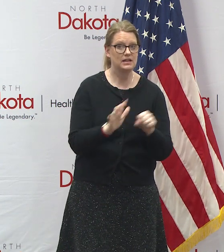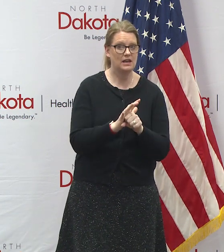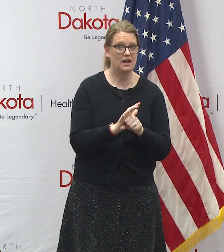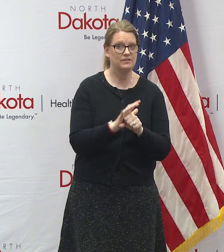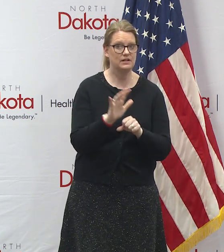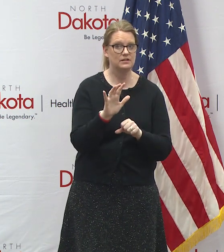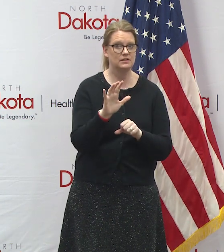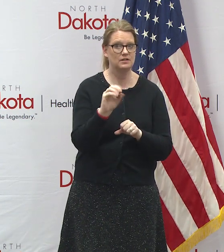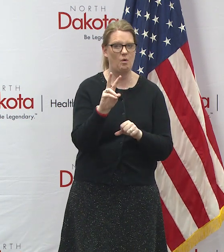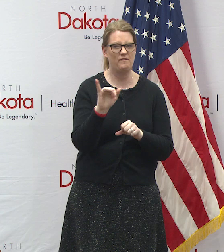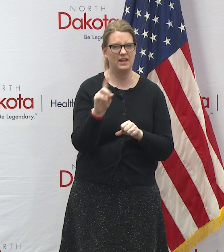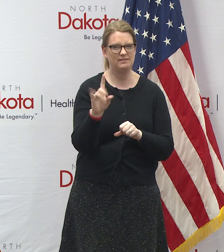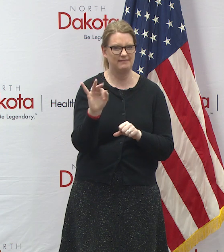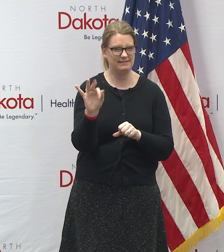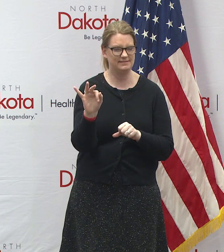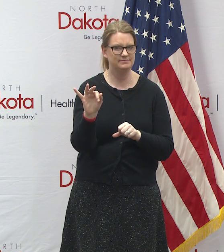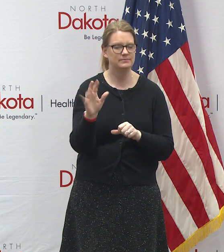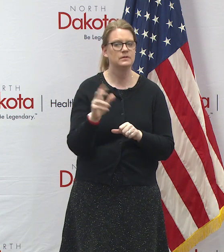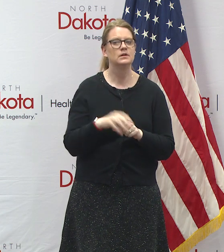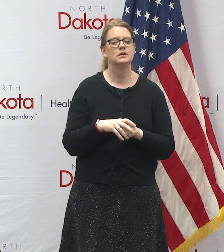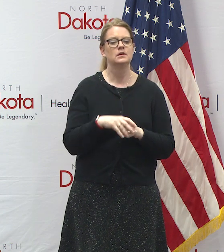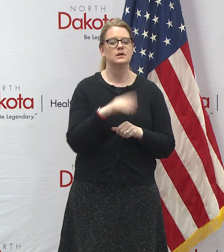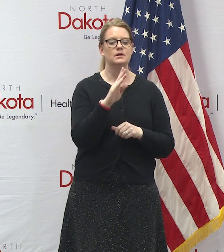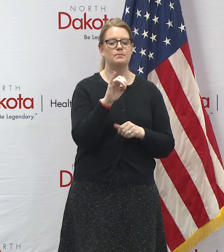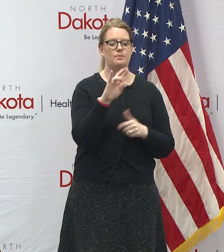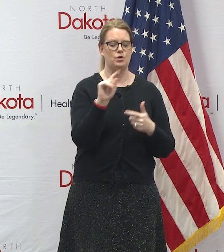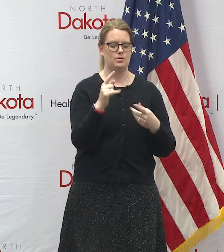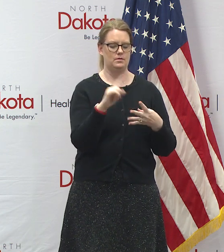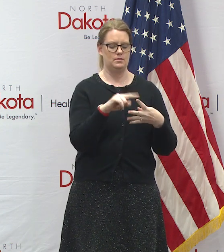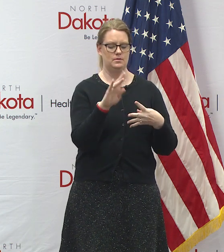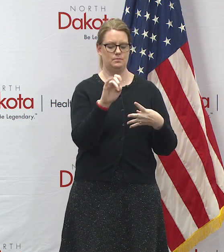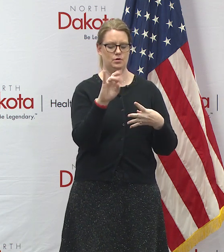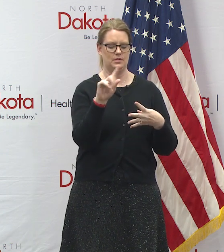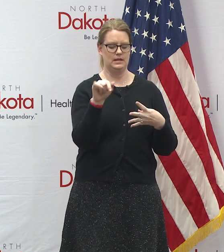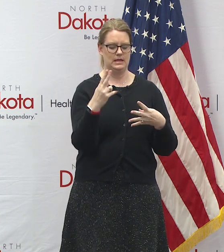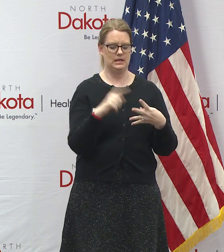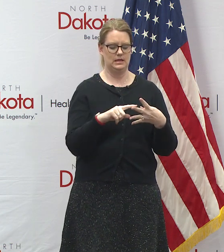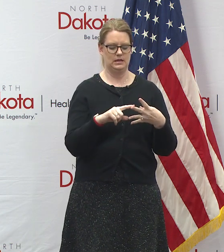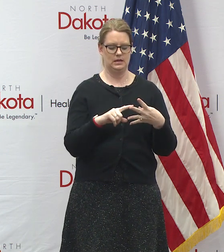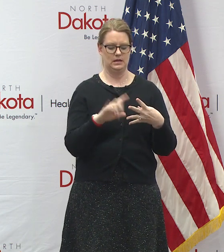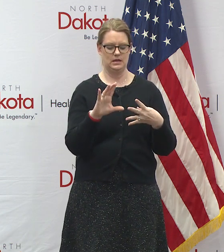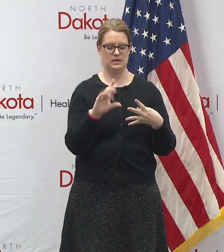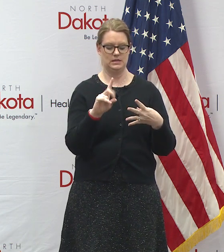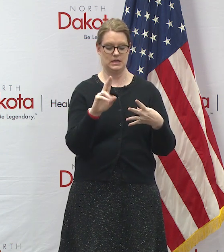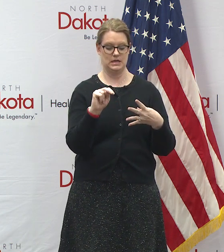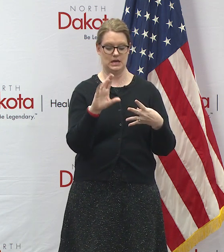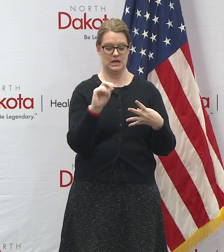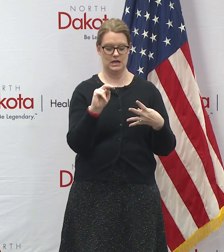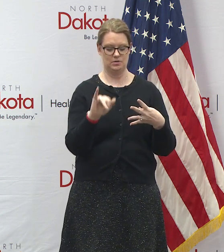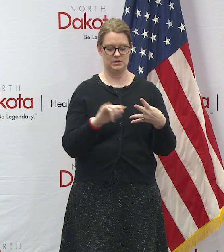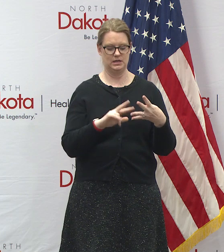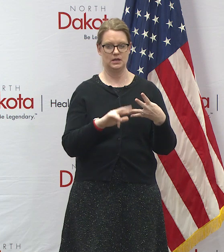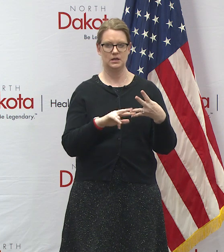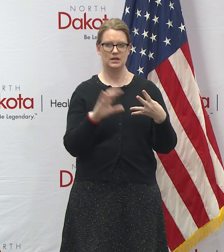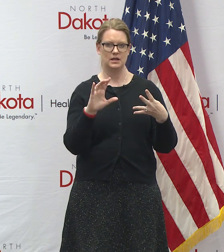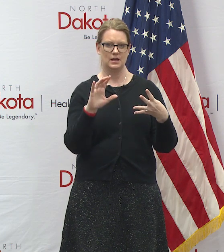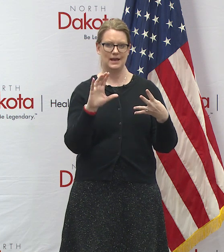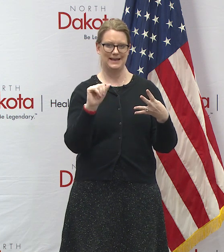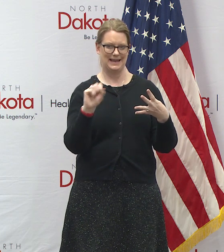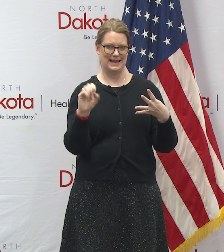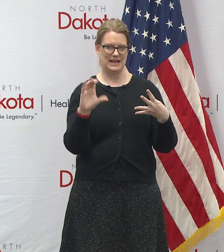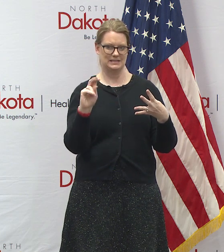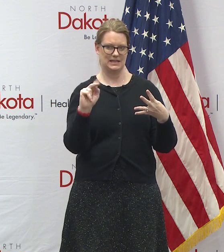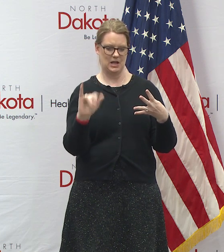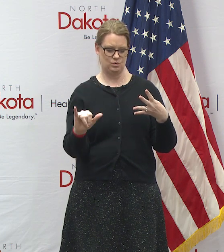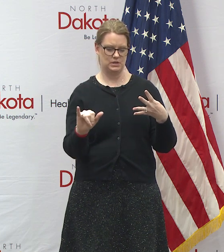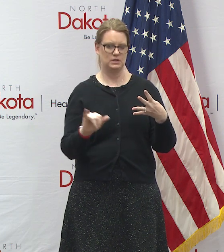disease or COVID-19. One in Burley County, one in Dunn County, two in Cass County. As in our practice, we're